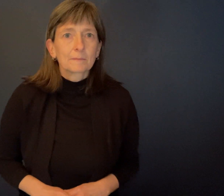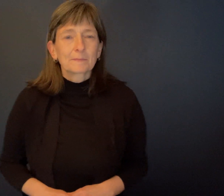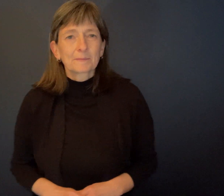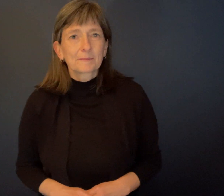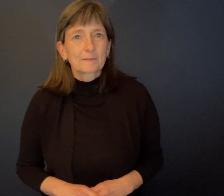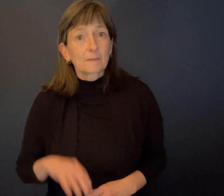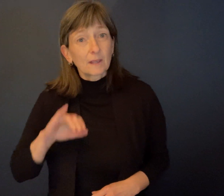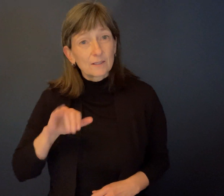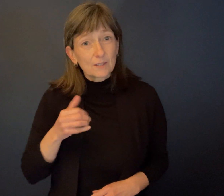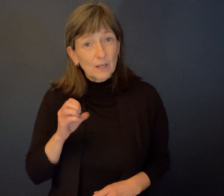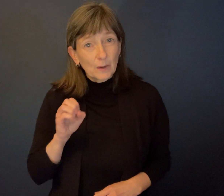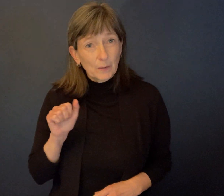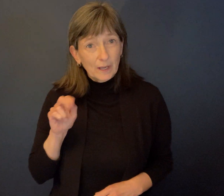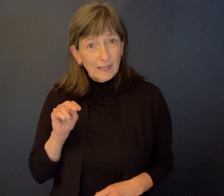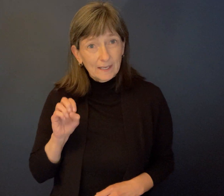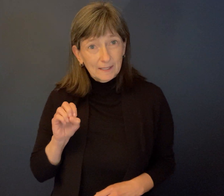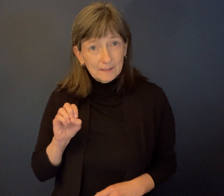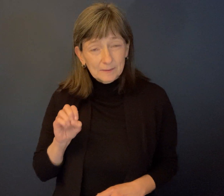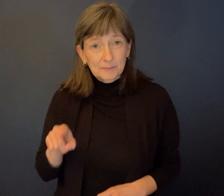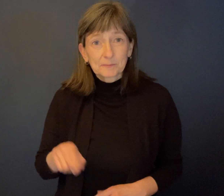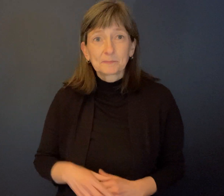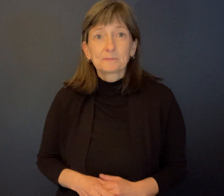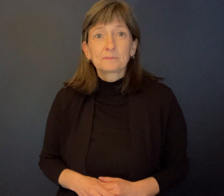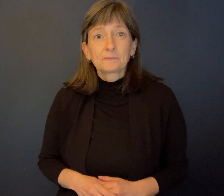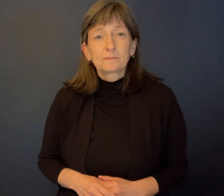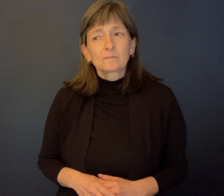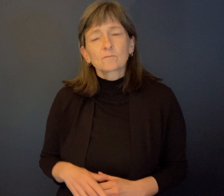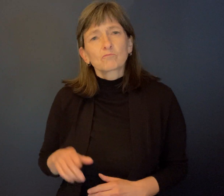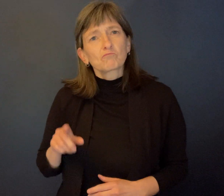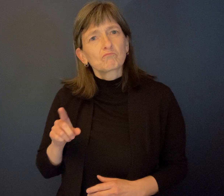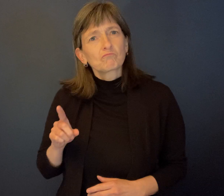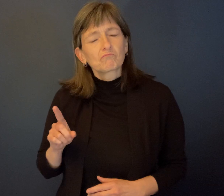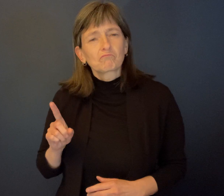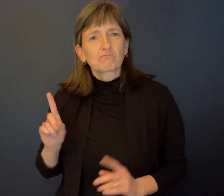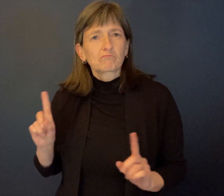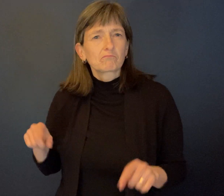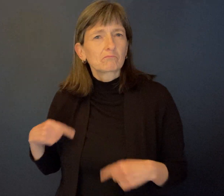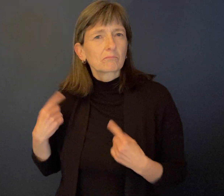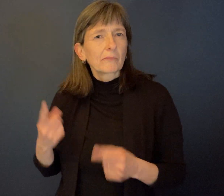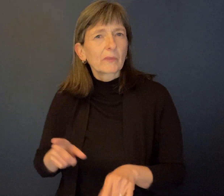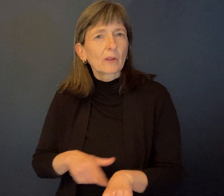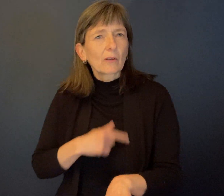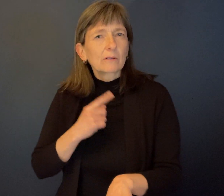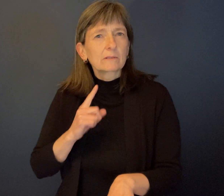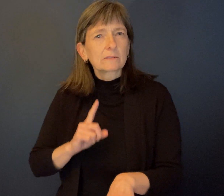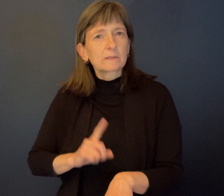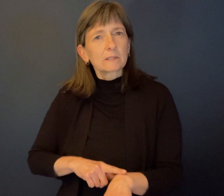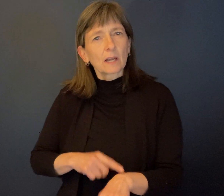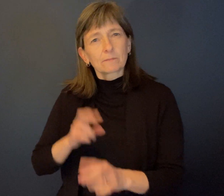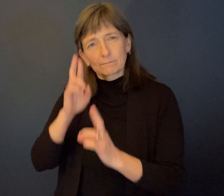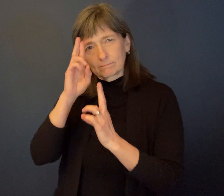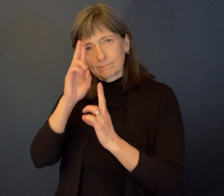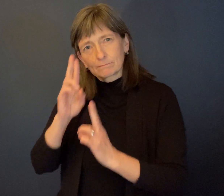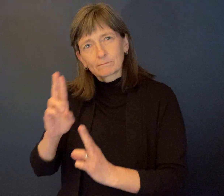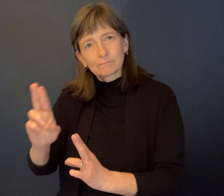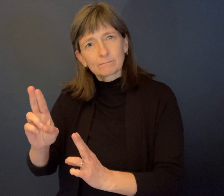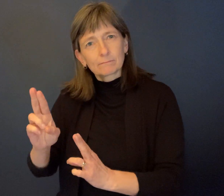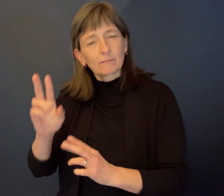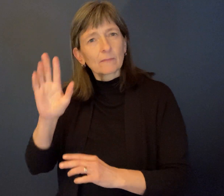Joanne, you have been respected for a very long time as a champion for disability rights